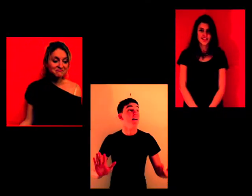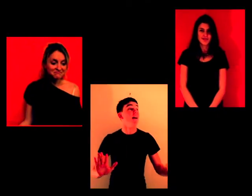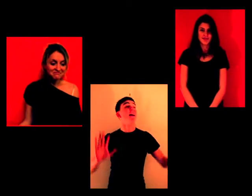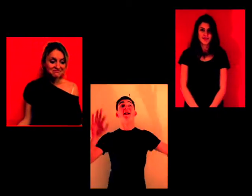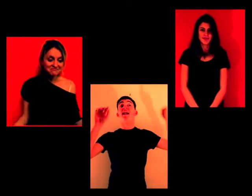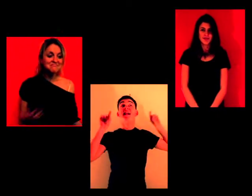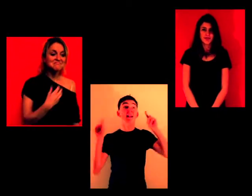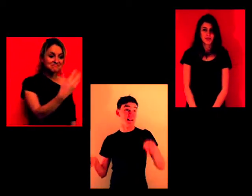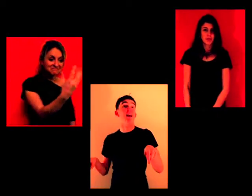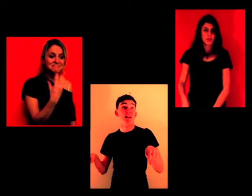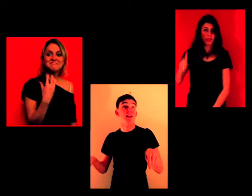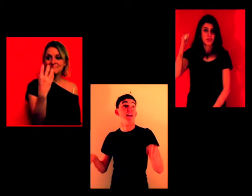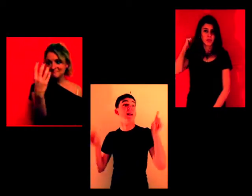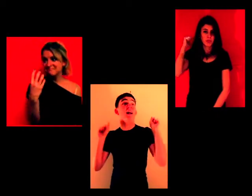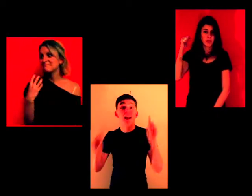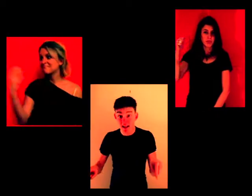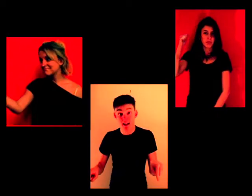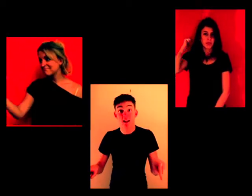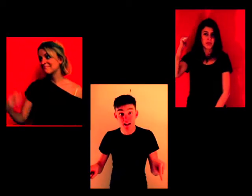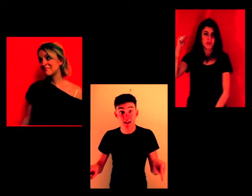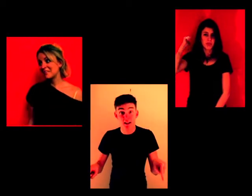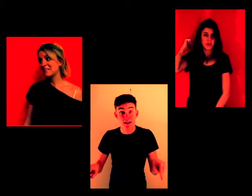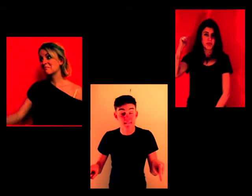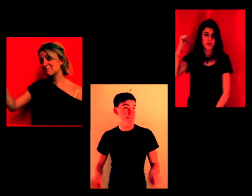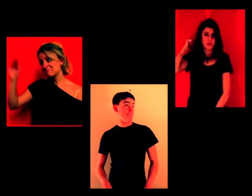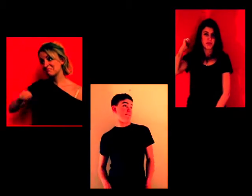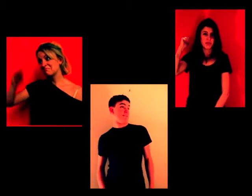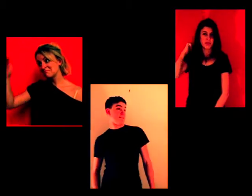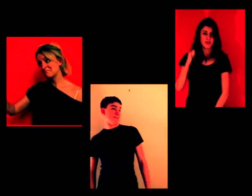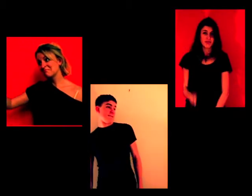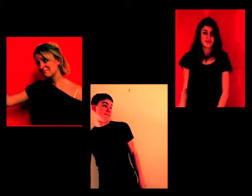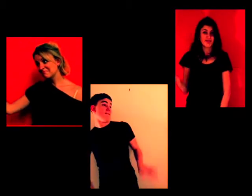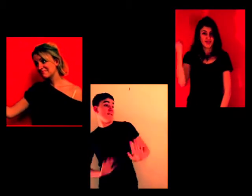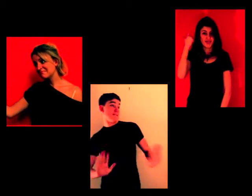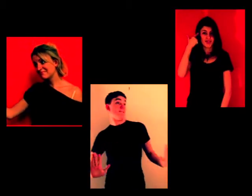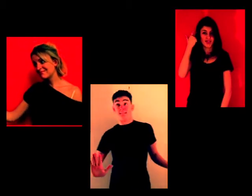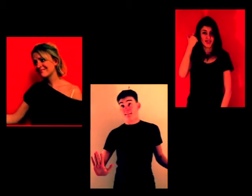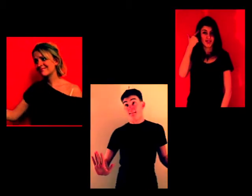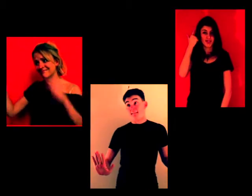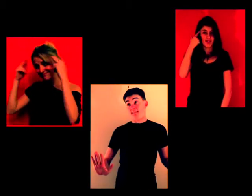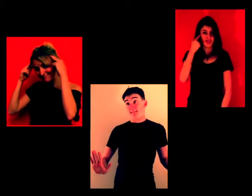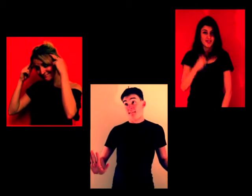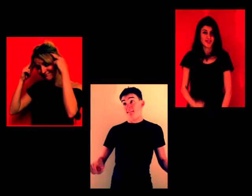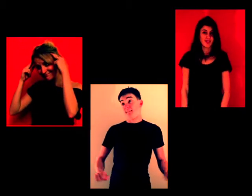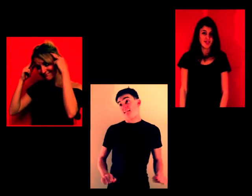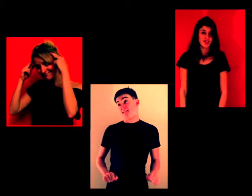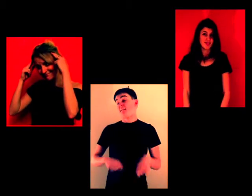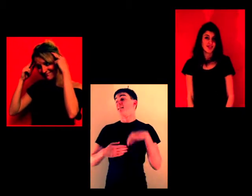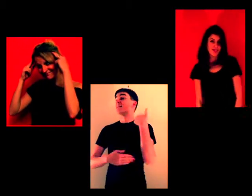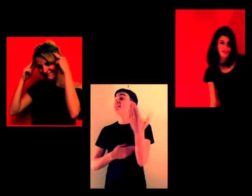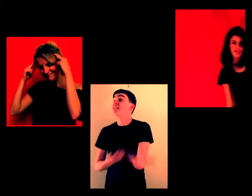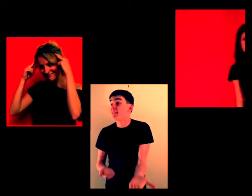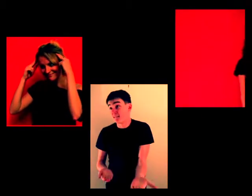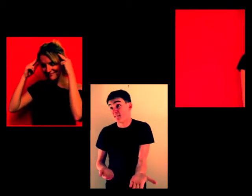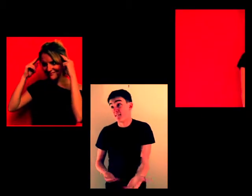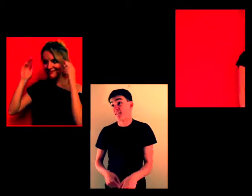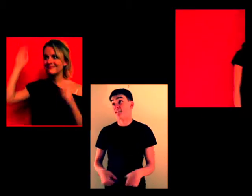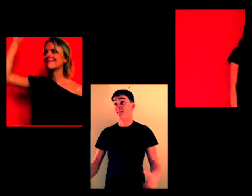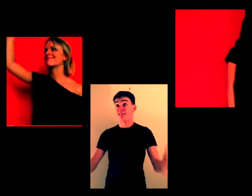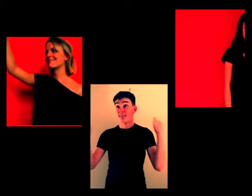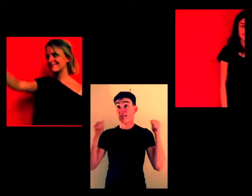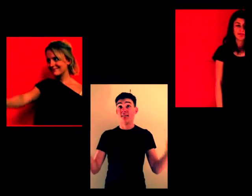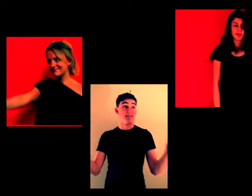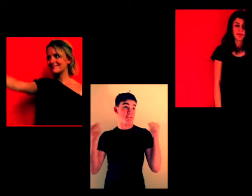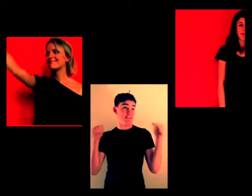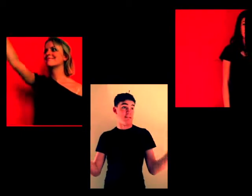That is a conversation from over 30 years ago. I remember it like it was